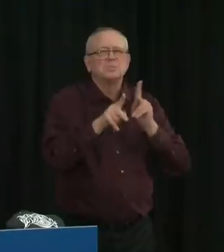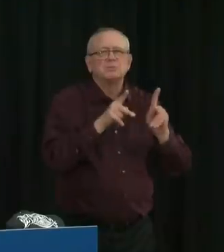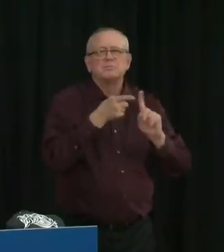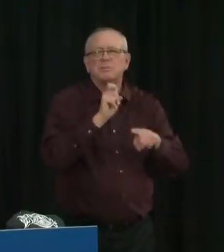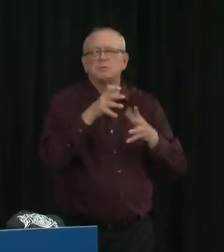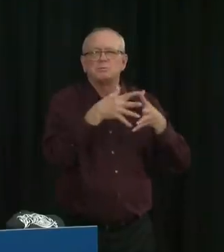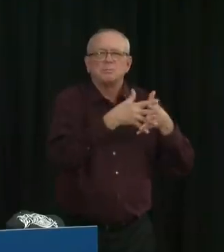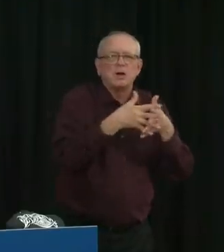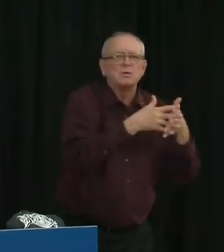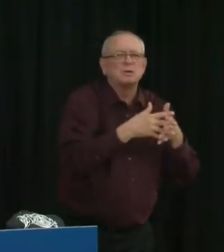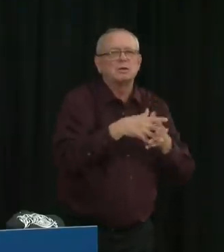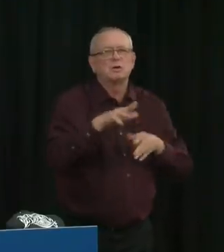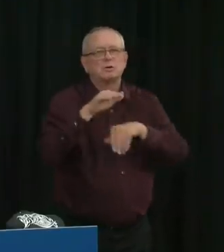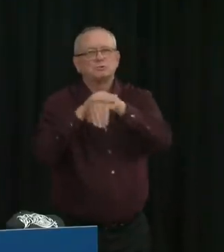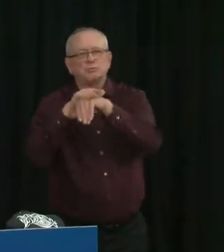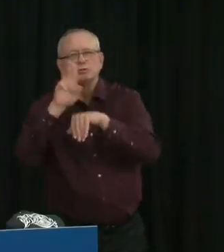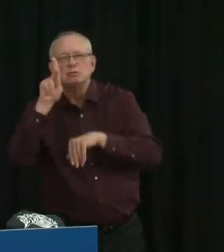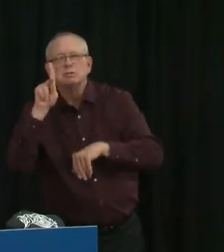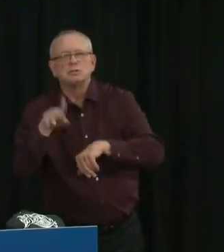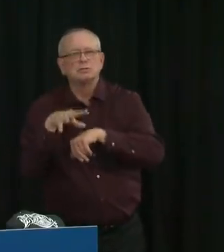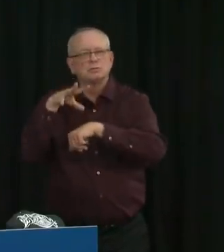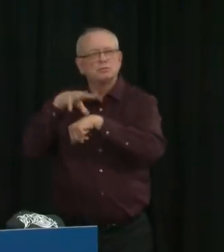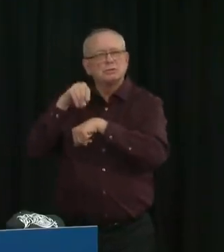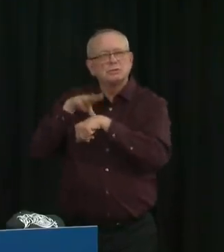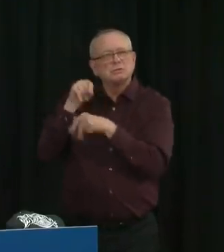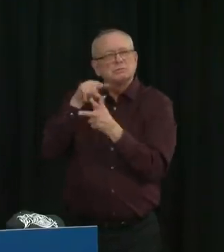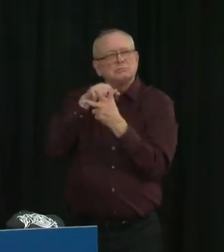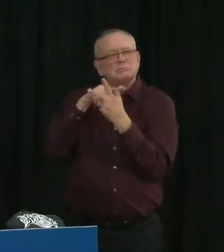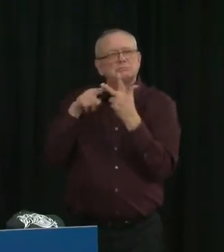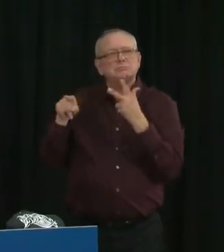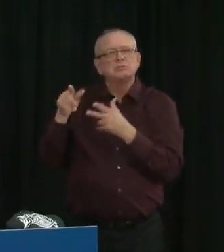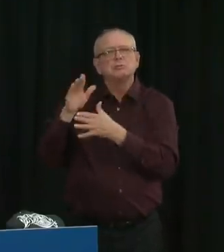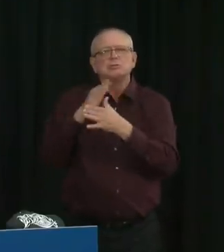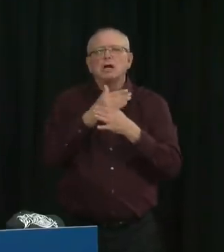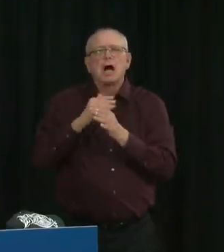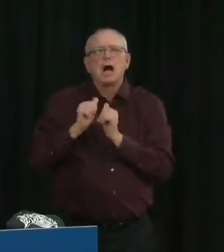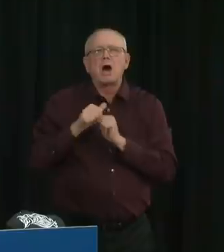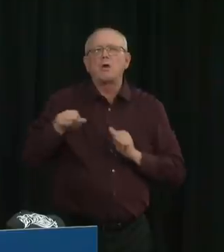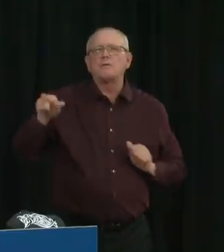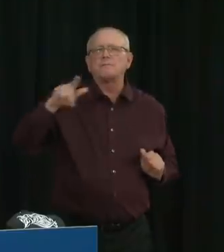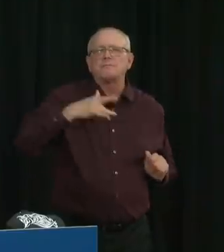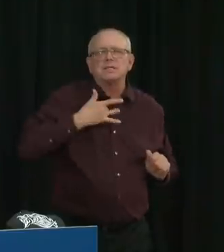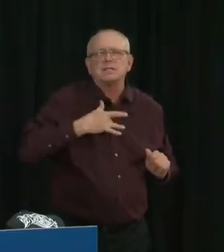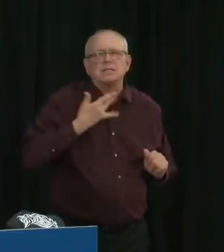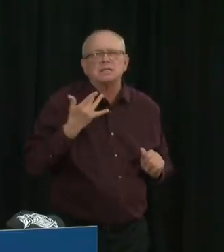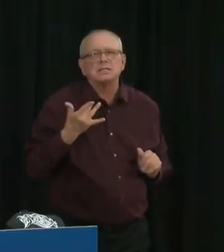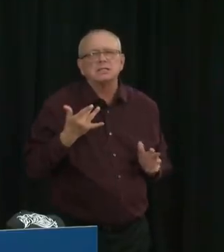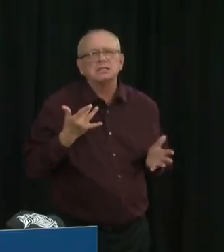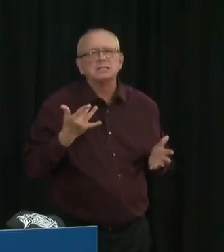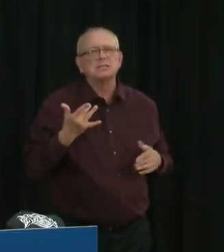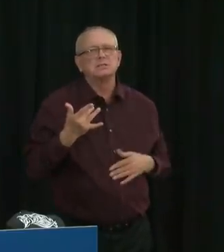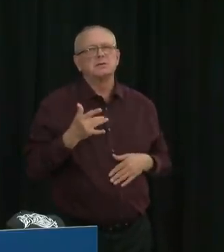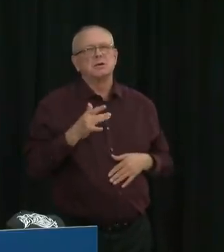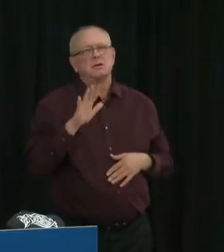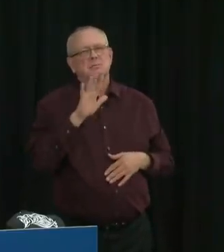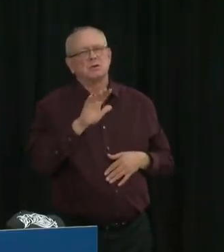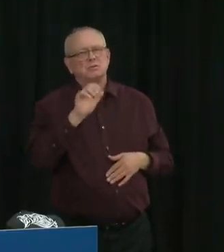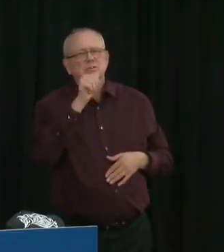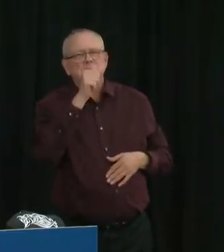Sweden to share their symptoms, suggests that one in ten people with COVID still have symptoms after three weeks.